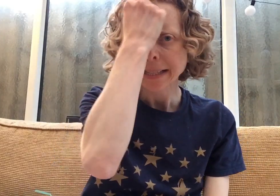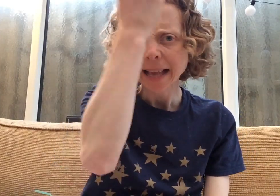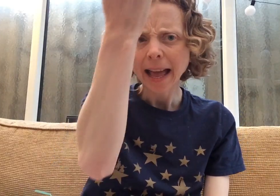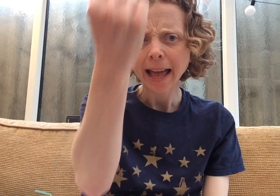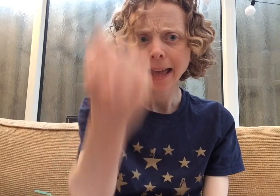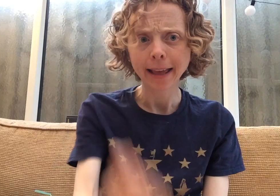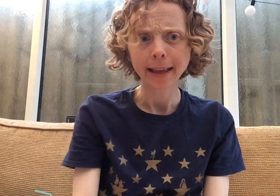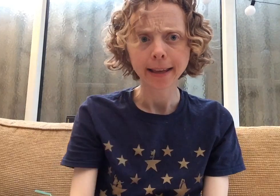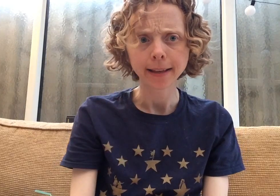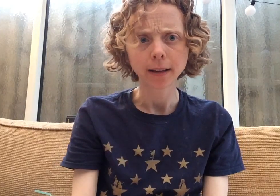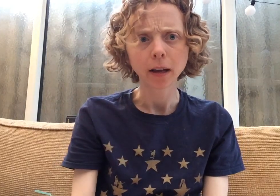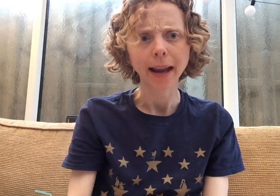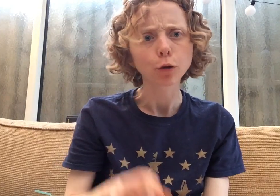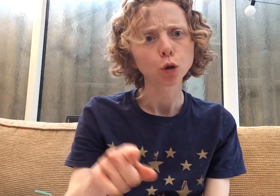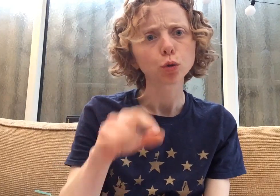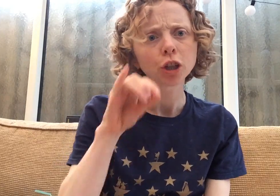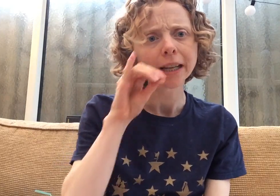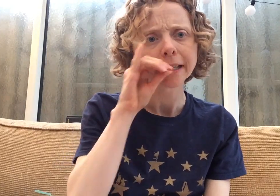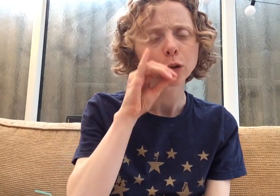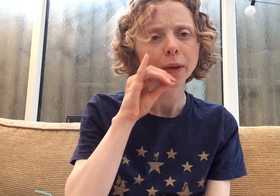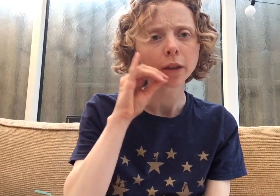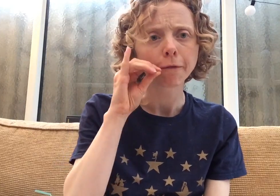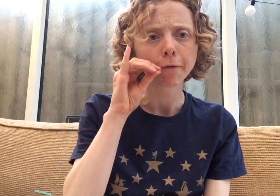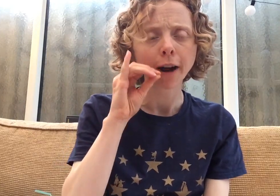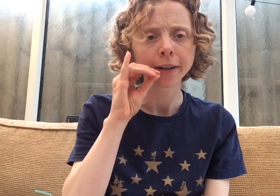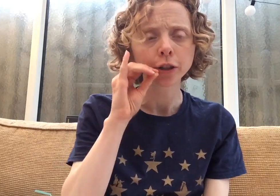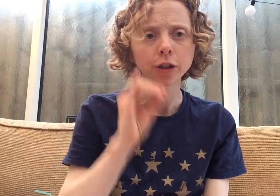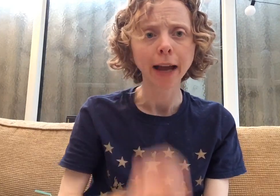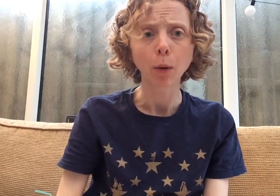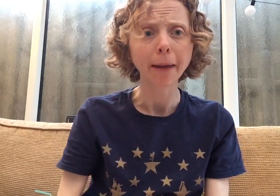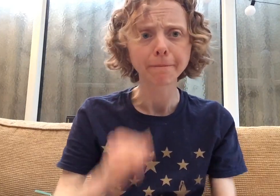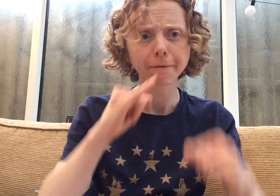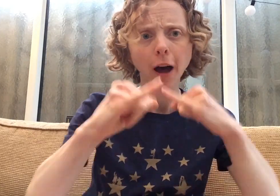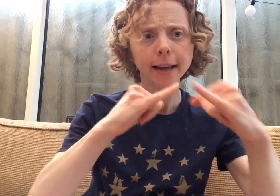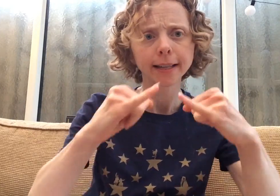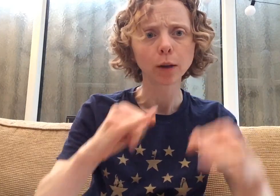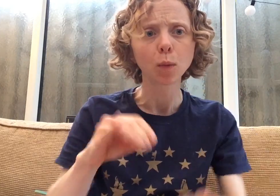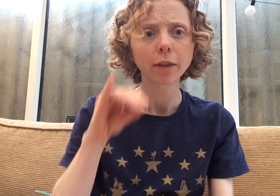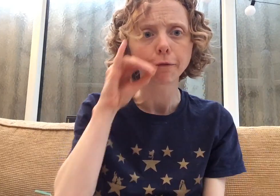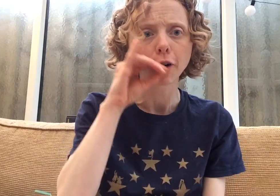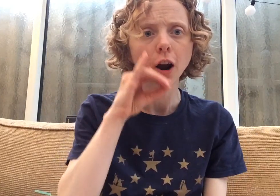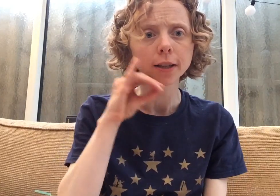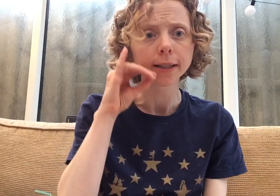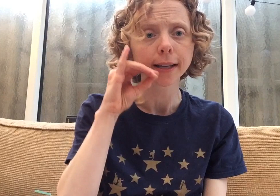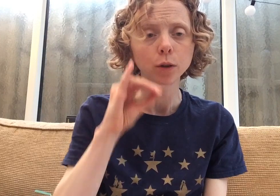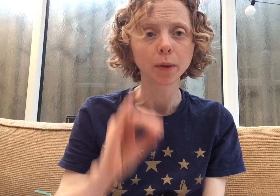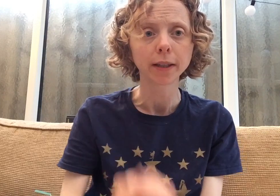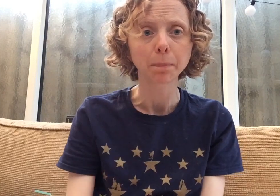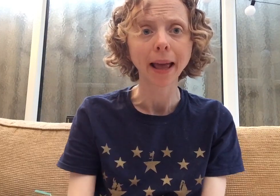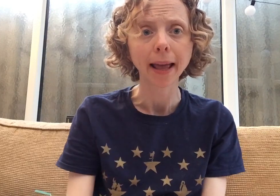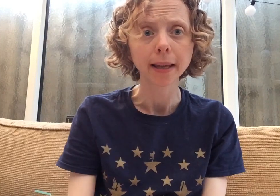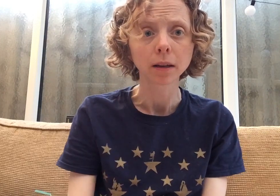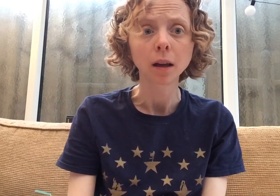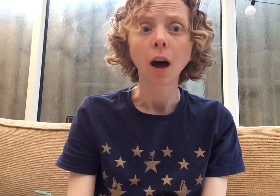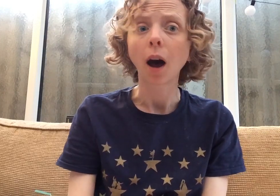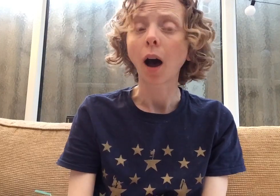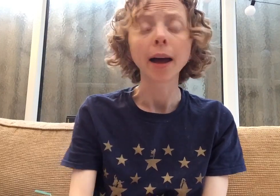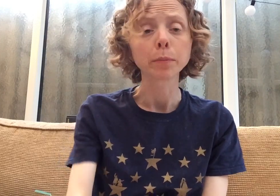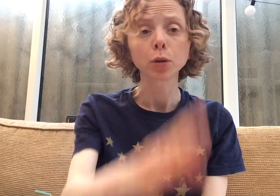Insane, now you cheat with the French, now I'm fighting with France and with Spain. I'm